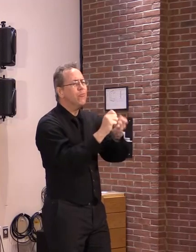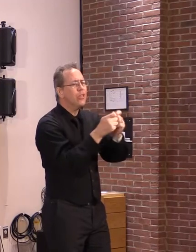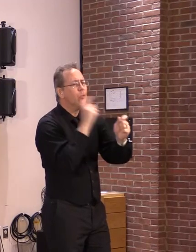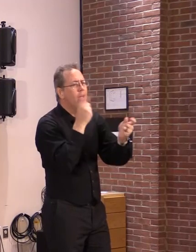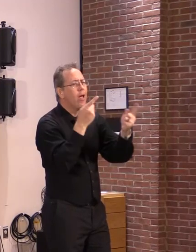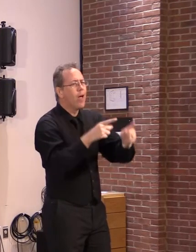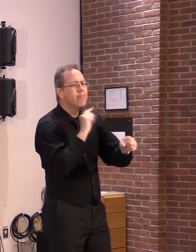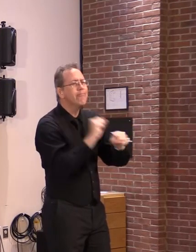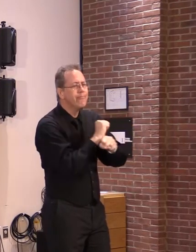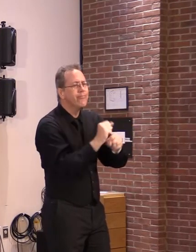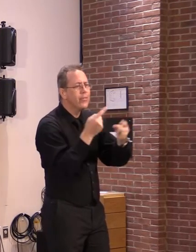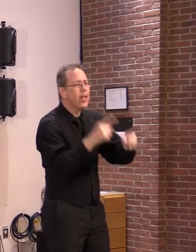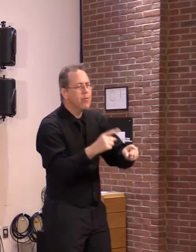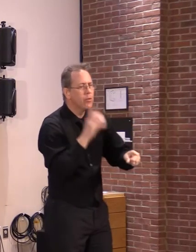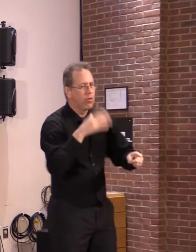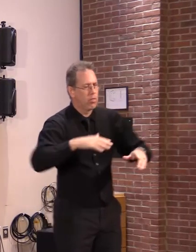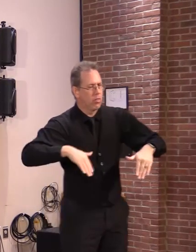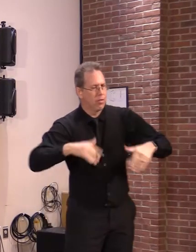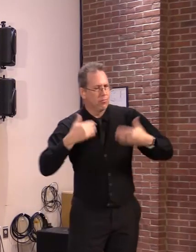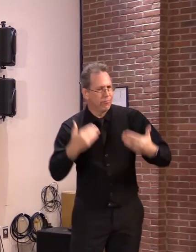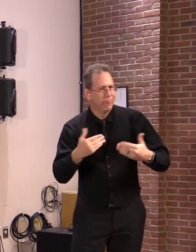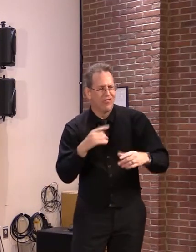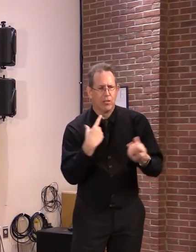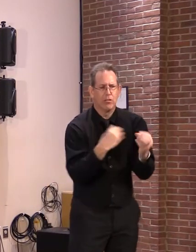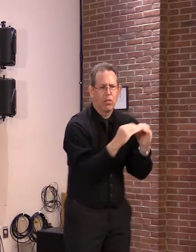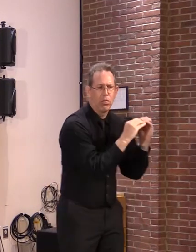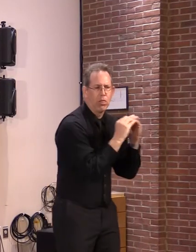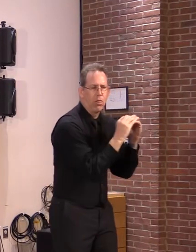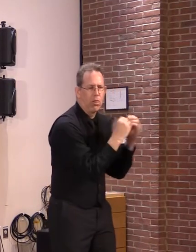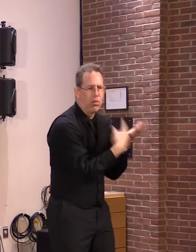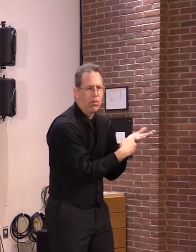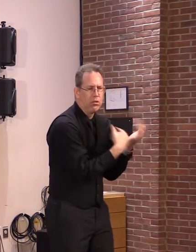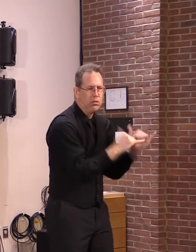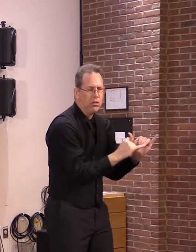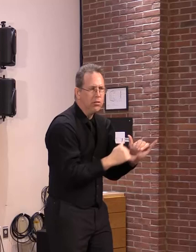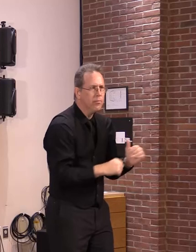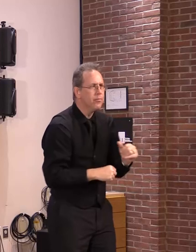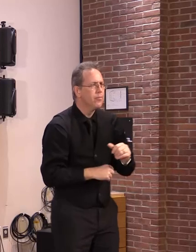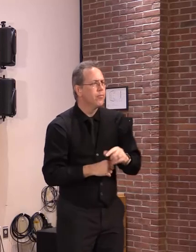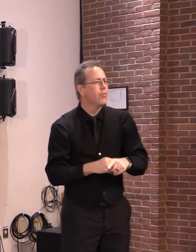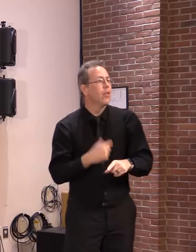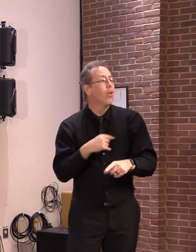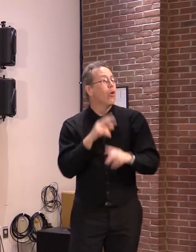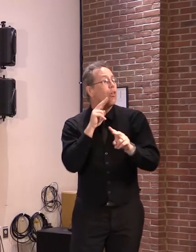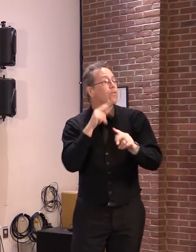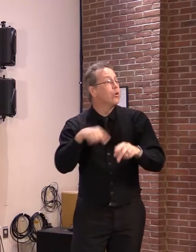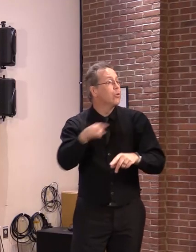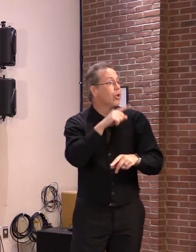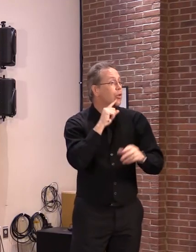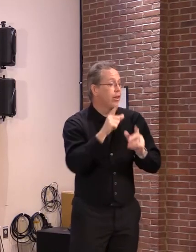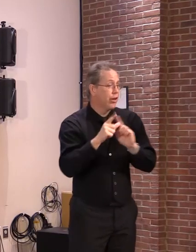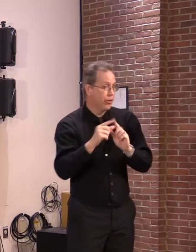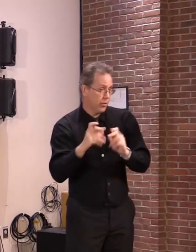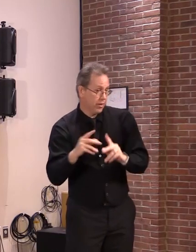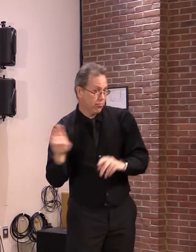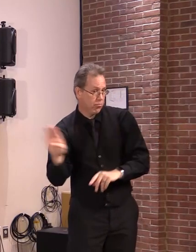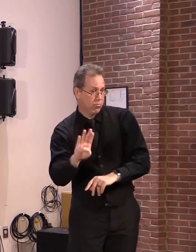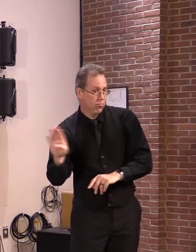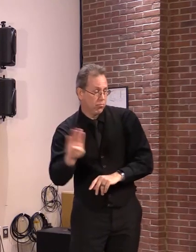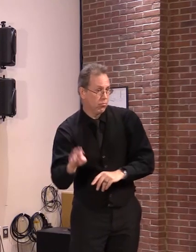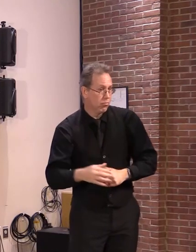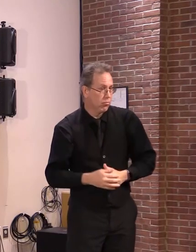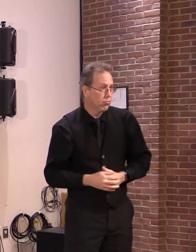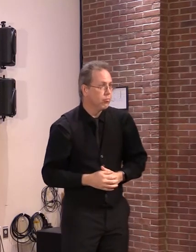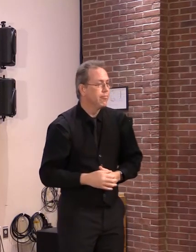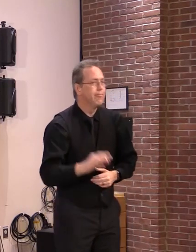was, to be honest with you. Okay, well, I look forward to talking to you with people. Great. Thank you.